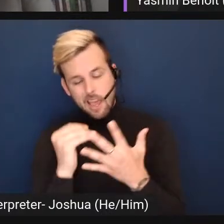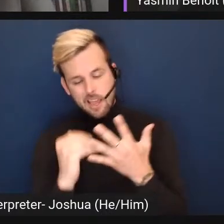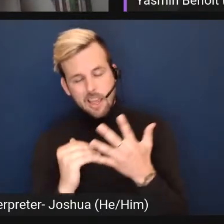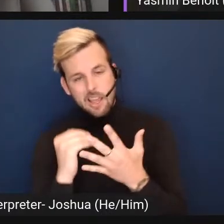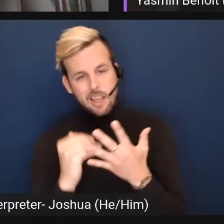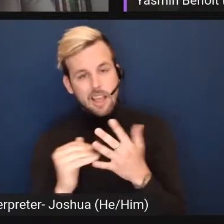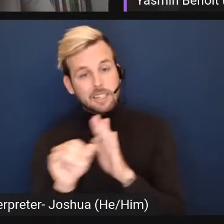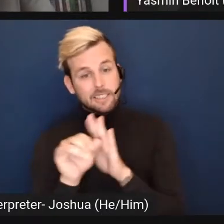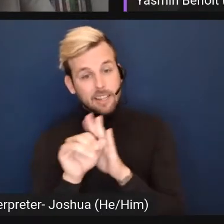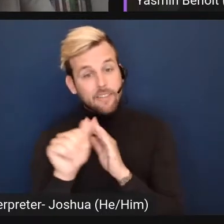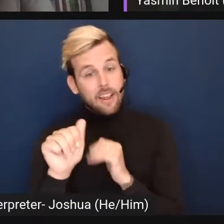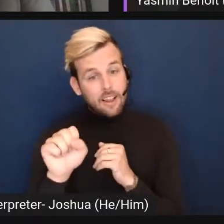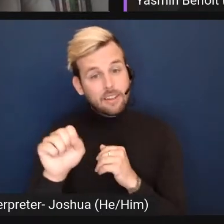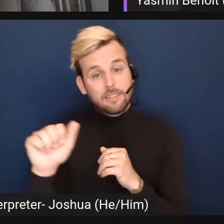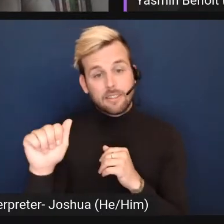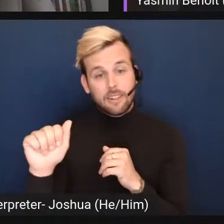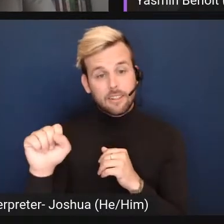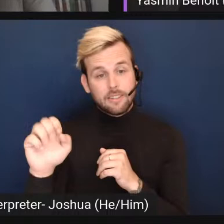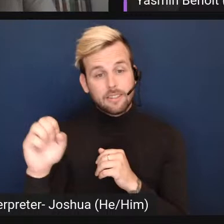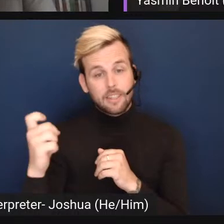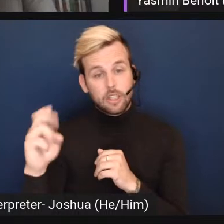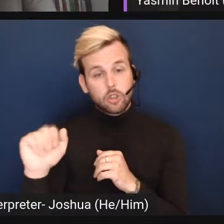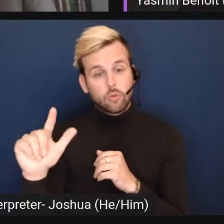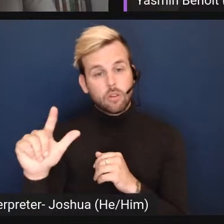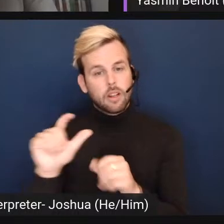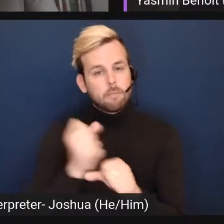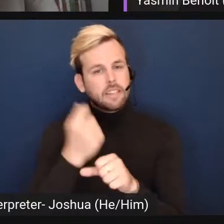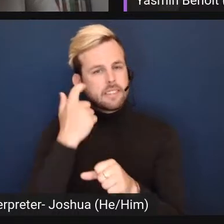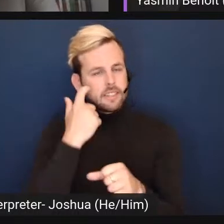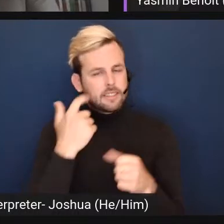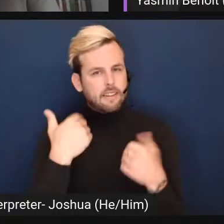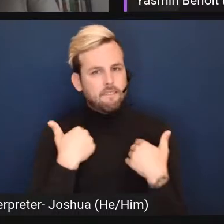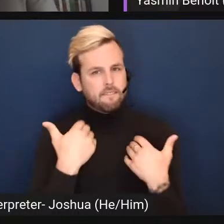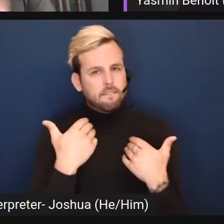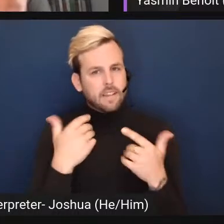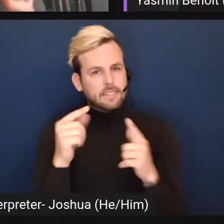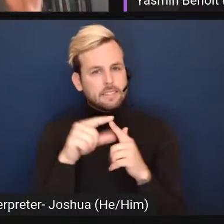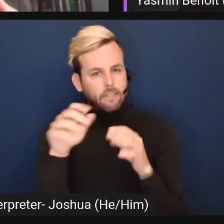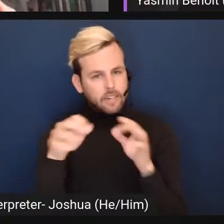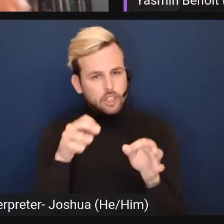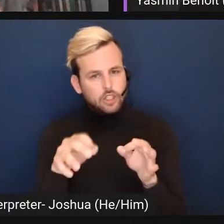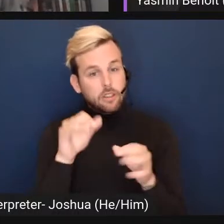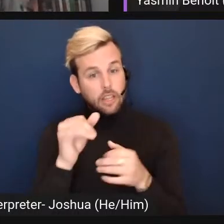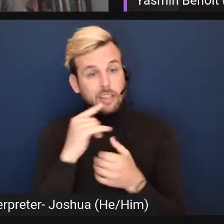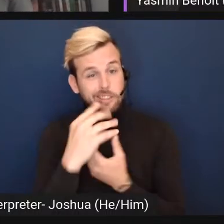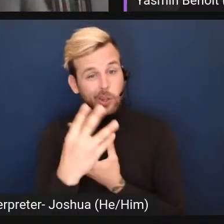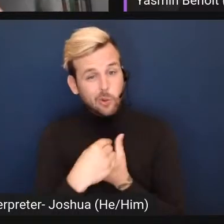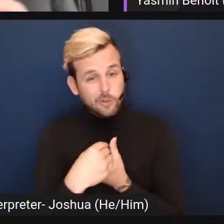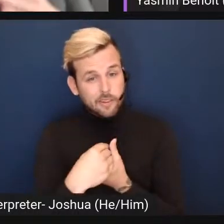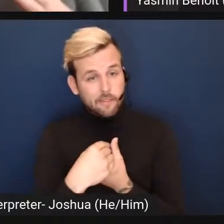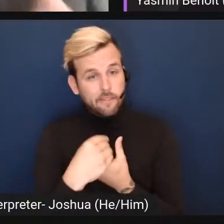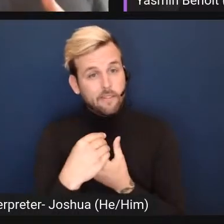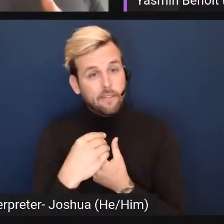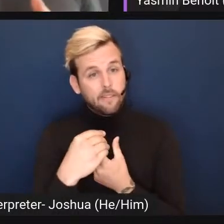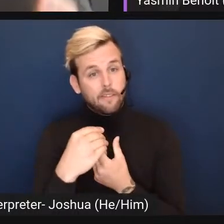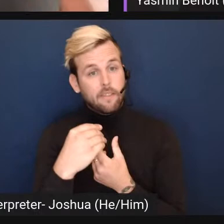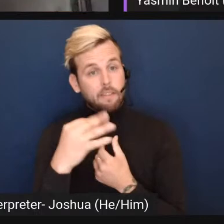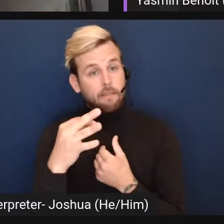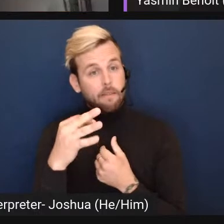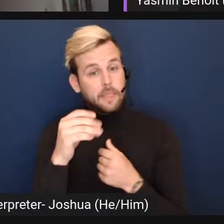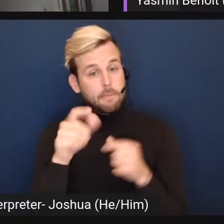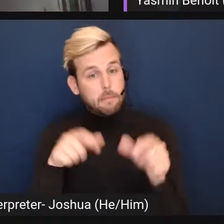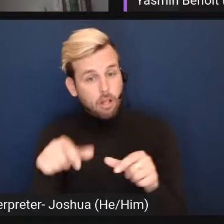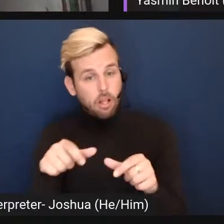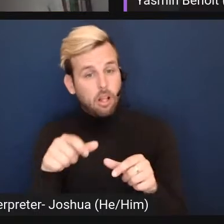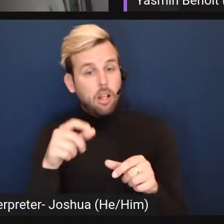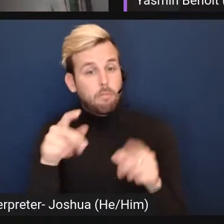are identifying as asexual that it makes sense to have a definition that is inclusive of the people who